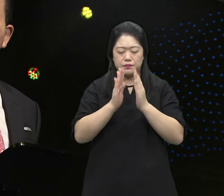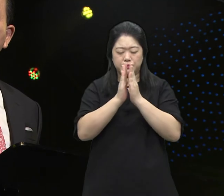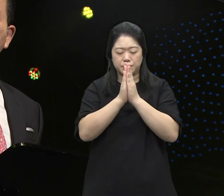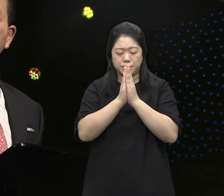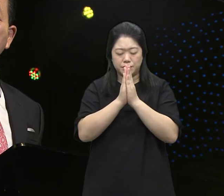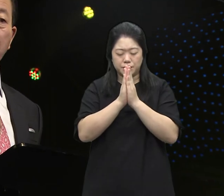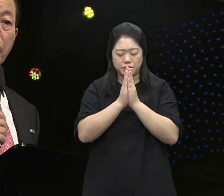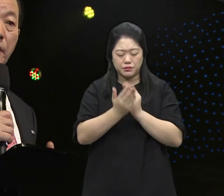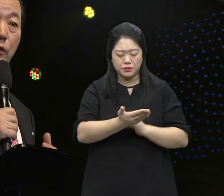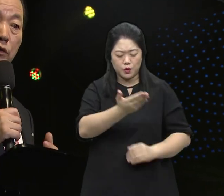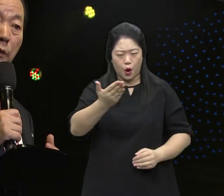meet you all day long